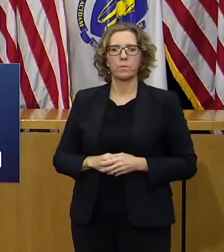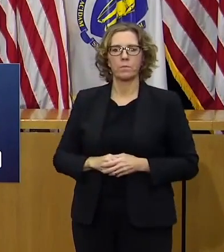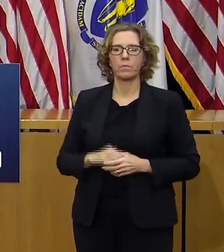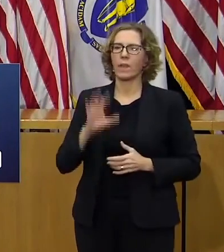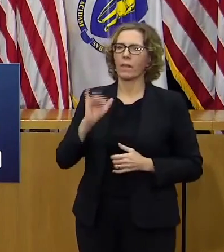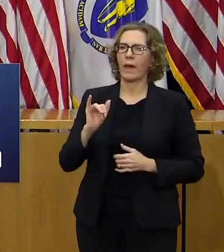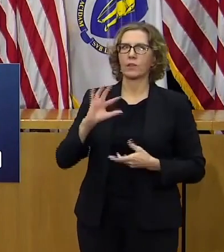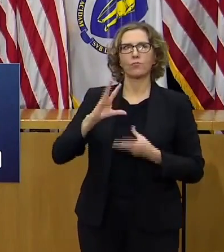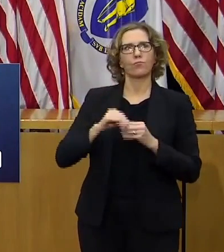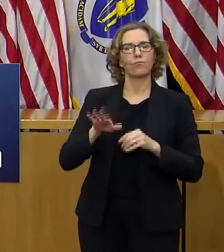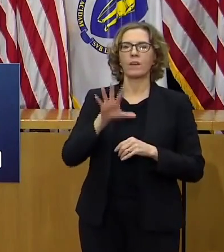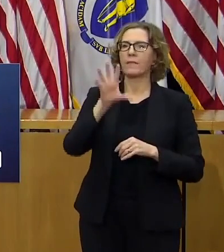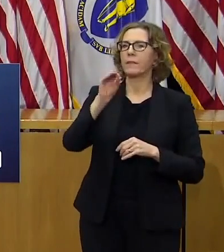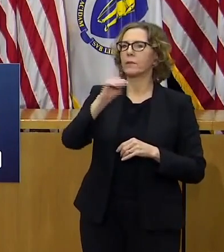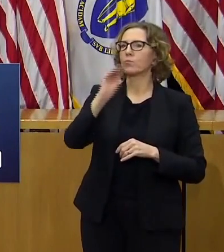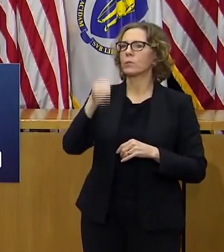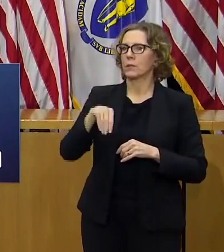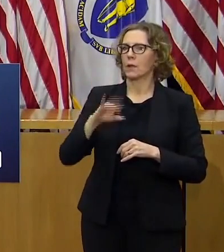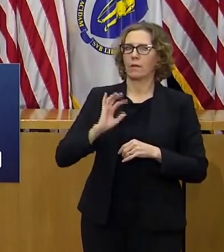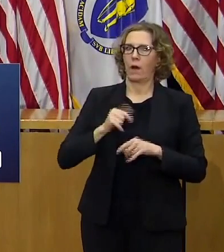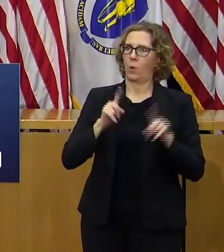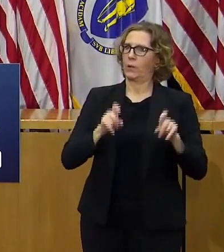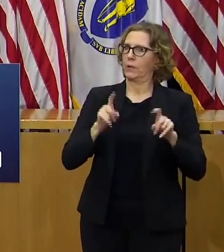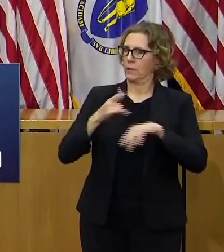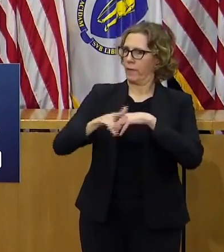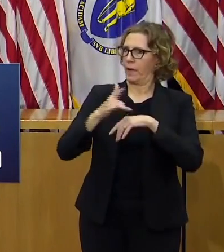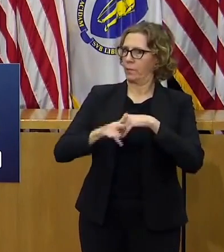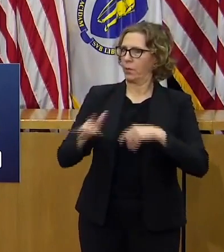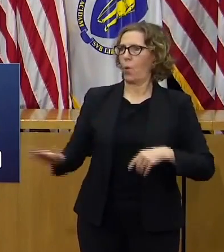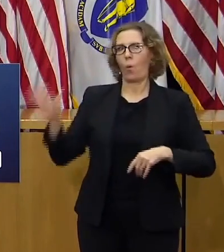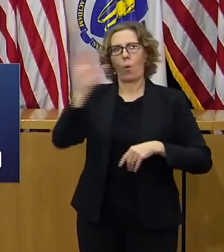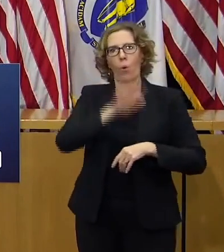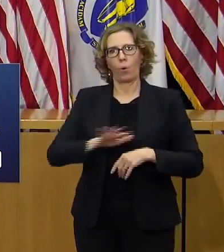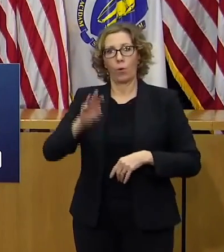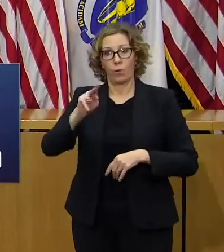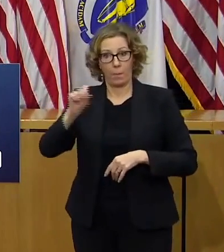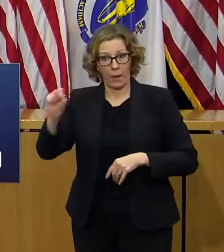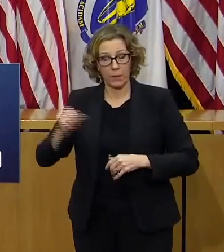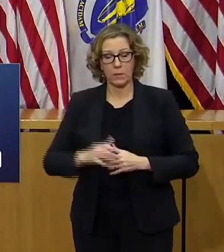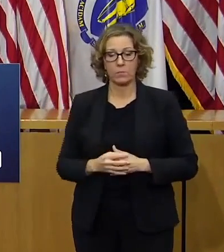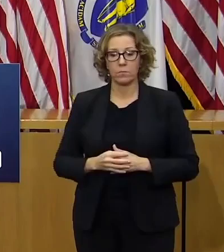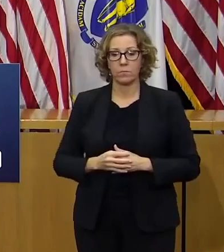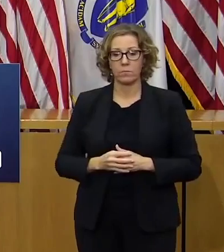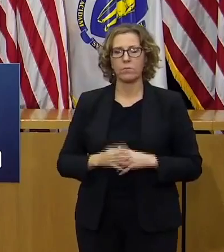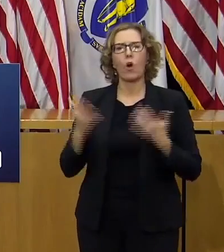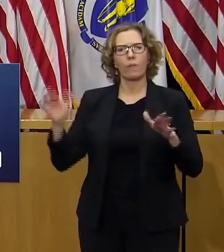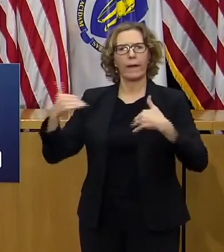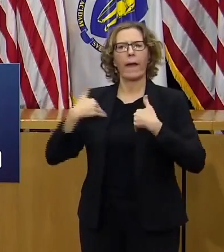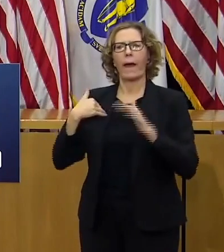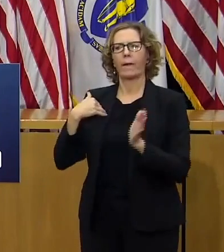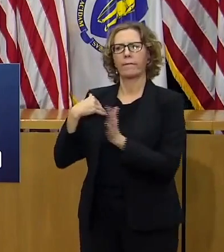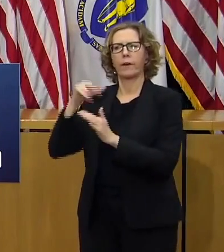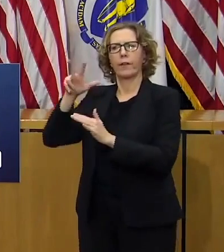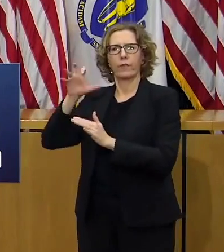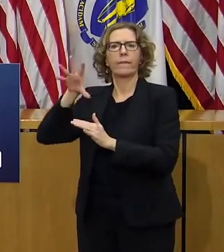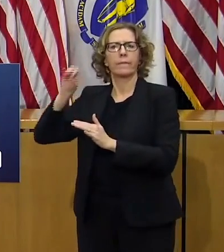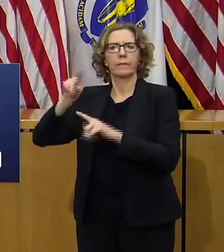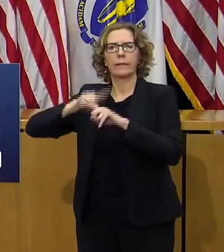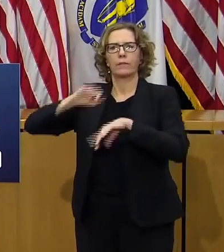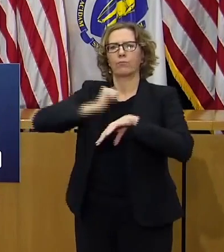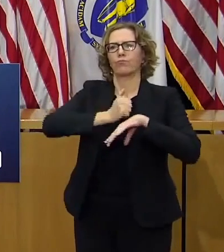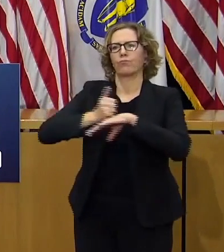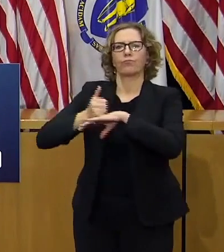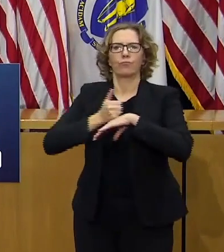financed and organized testing sites alone this is in addition to the over 350 existing sites across the Commonwealth